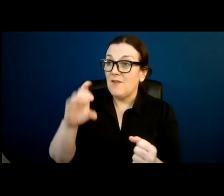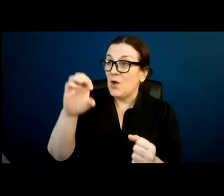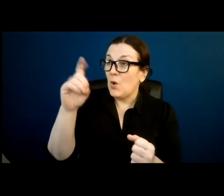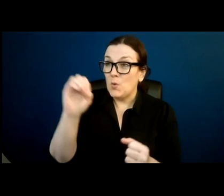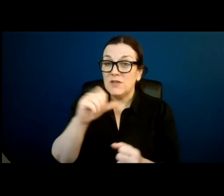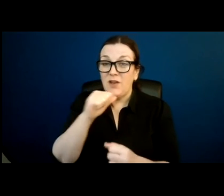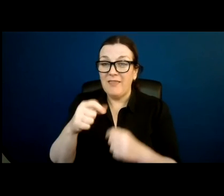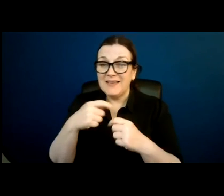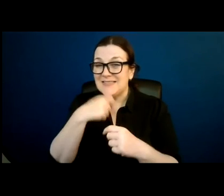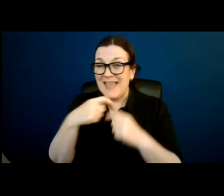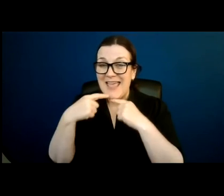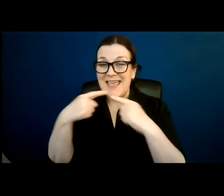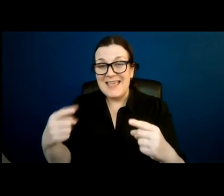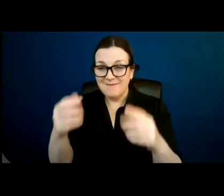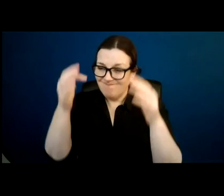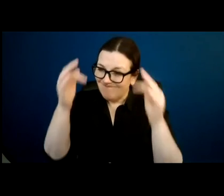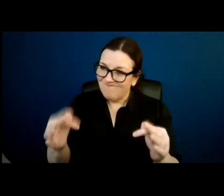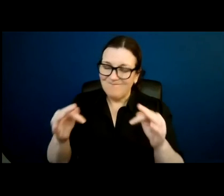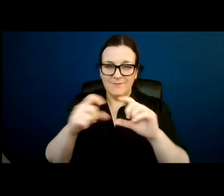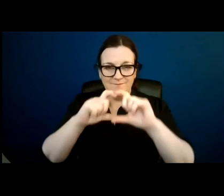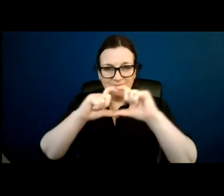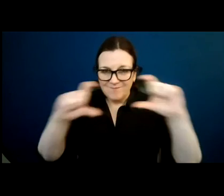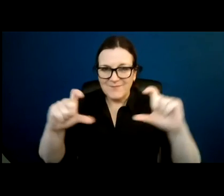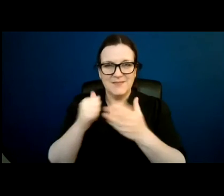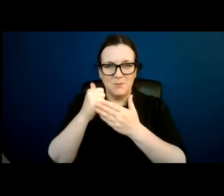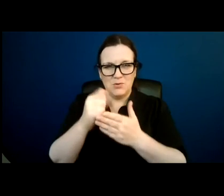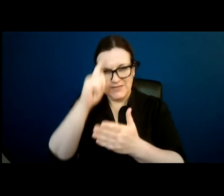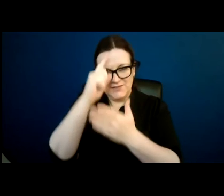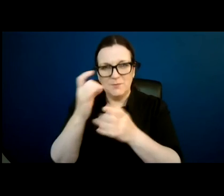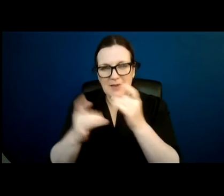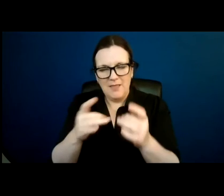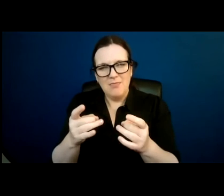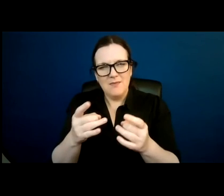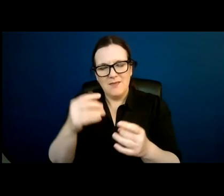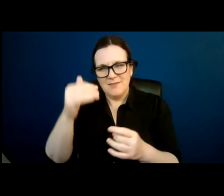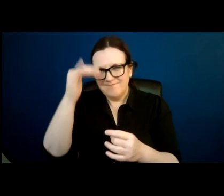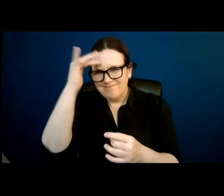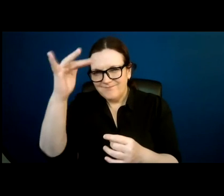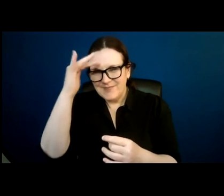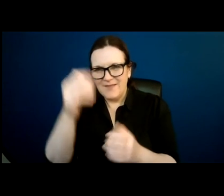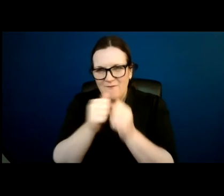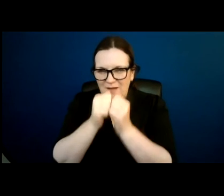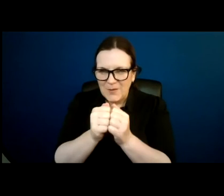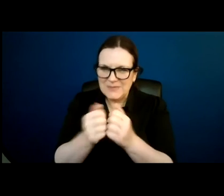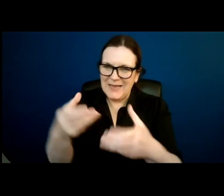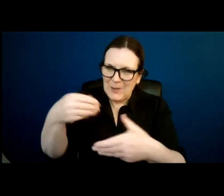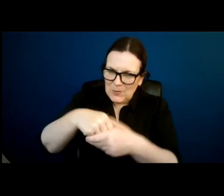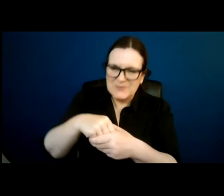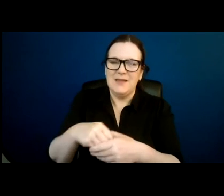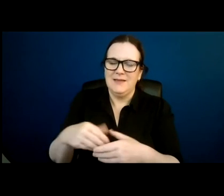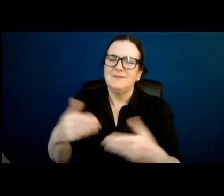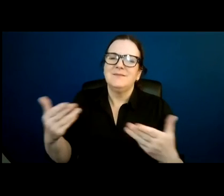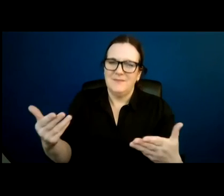supported decision making, the concepts and values encompassed in them include, in my opinion,